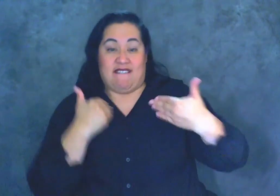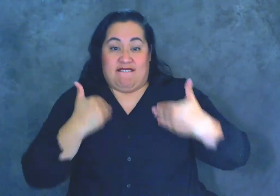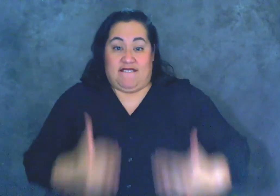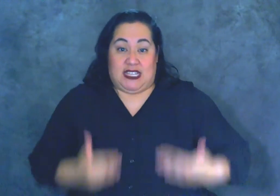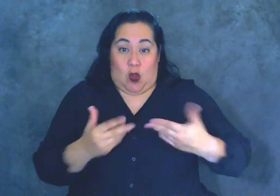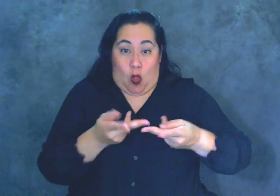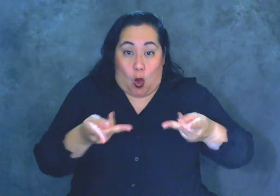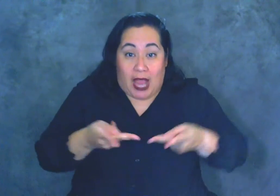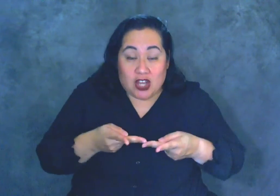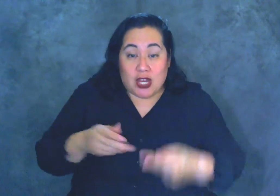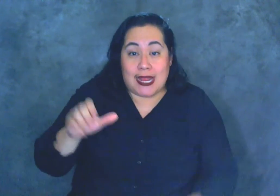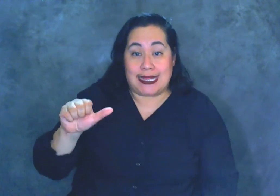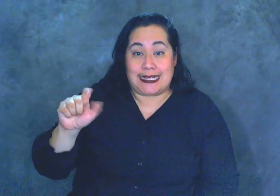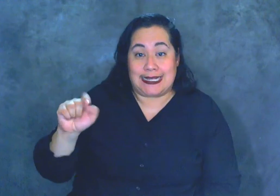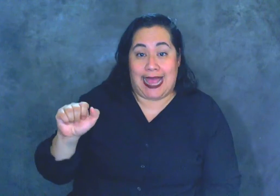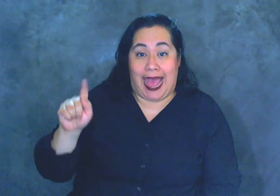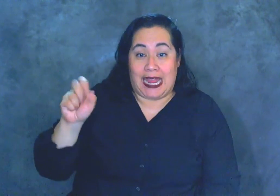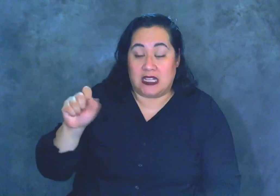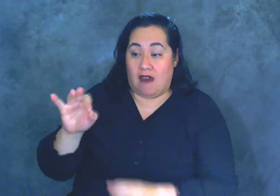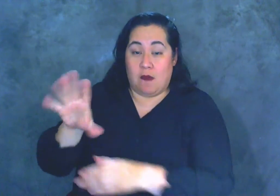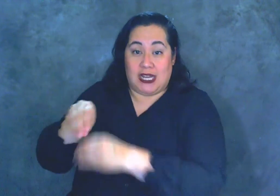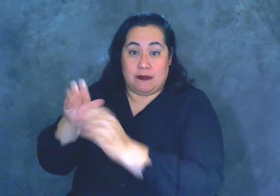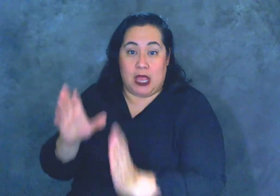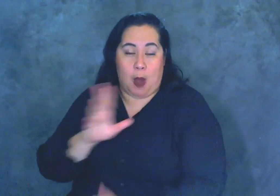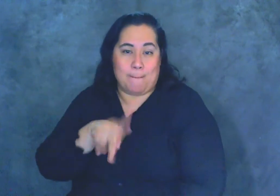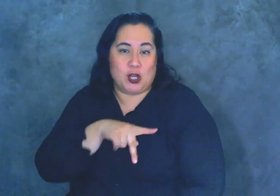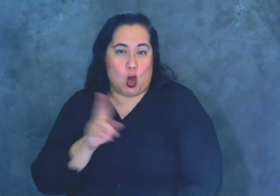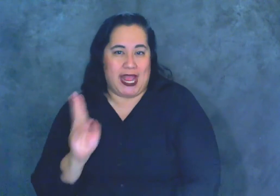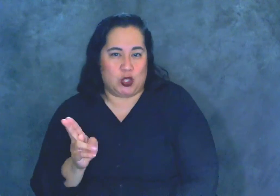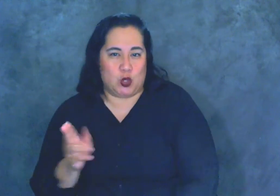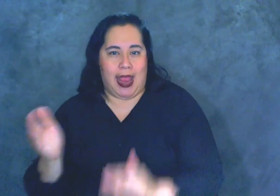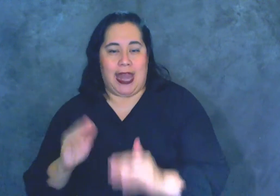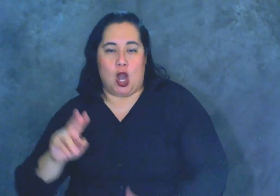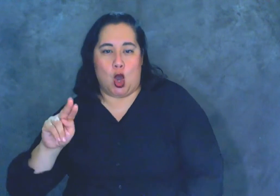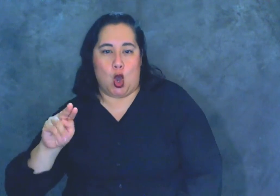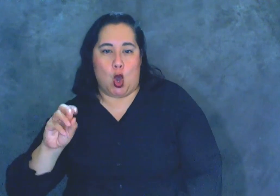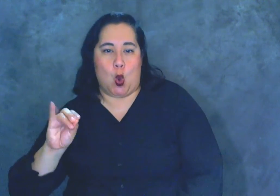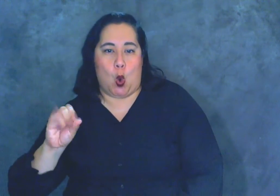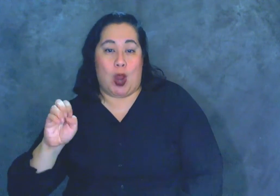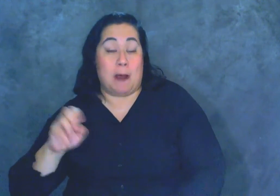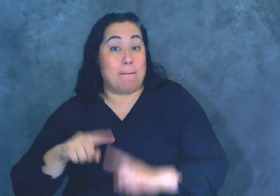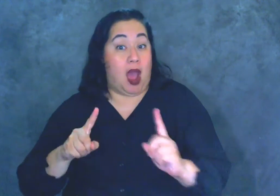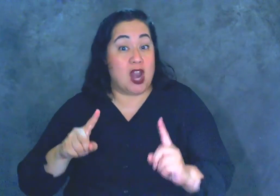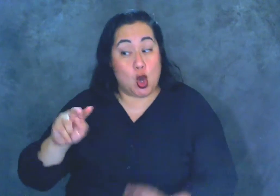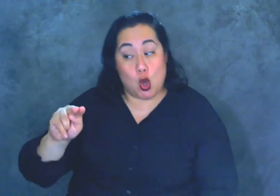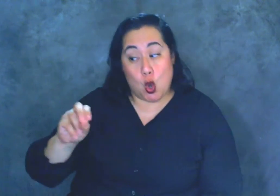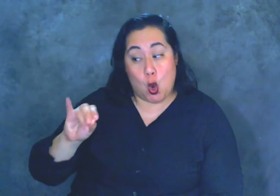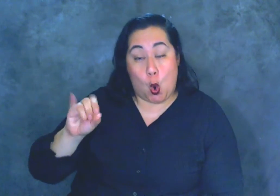participant, the personal history, and noise. But in this context, noise can mean